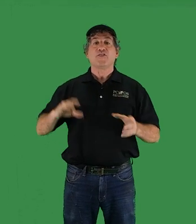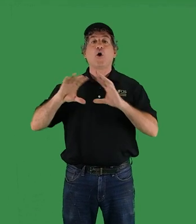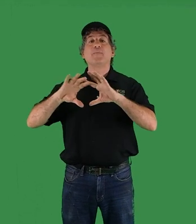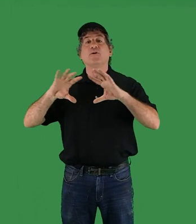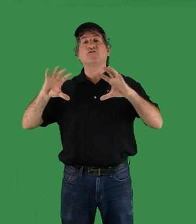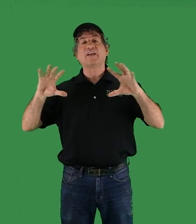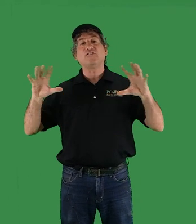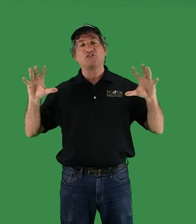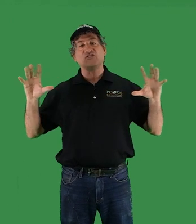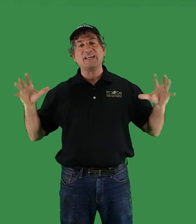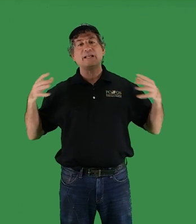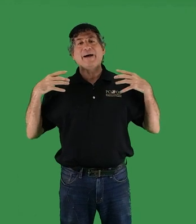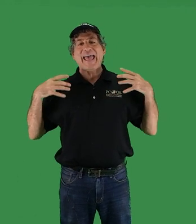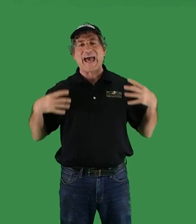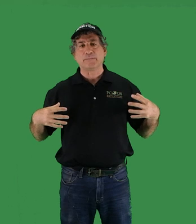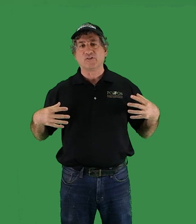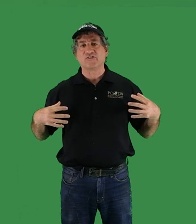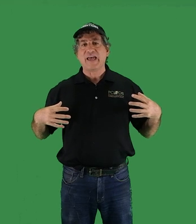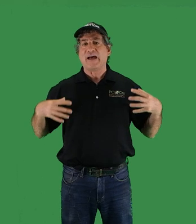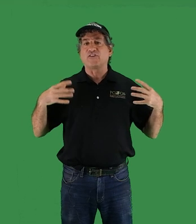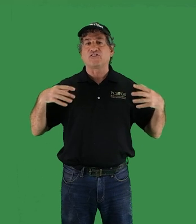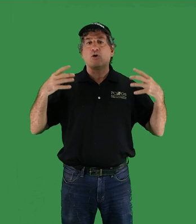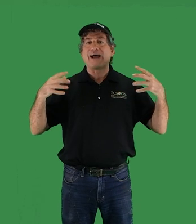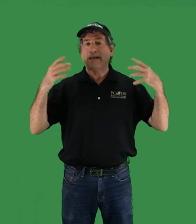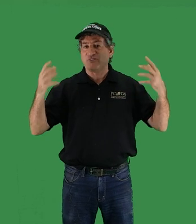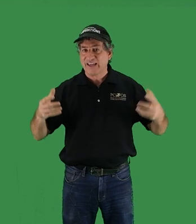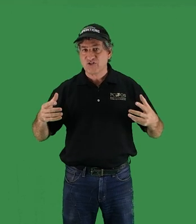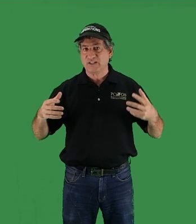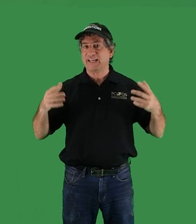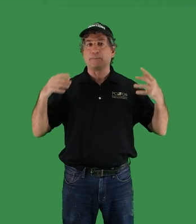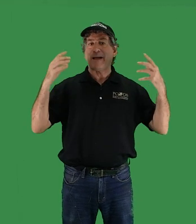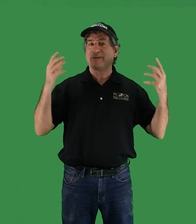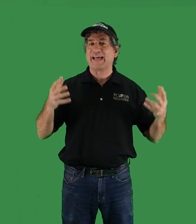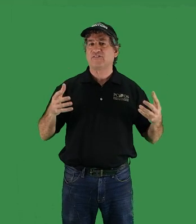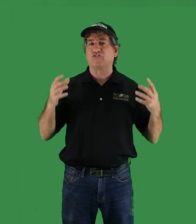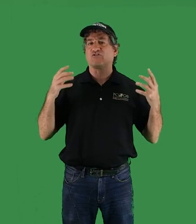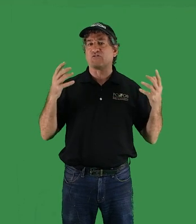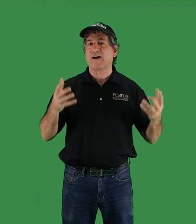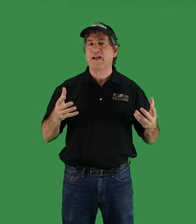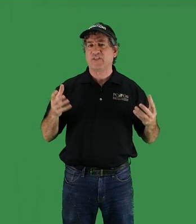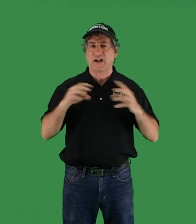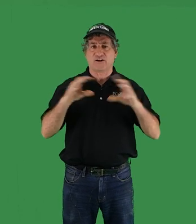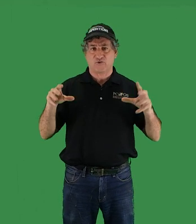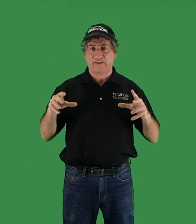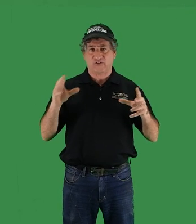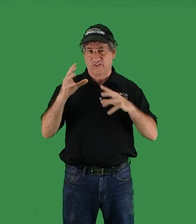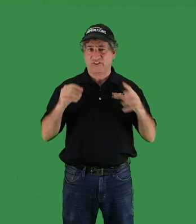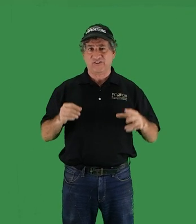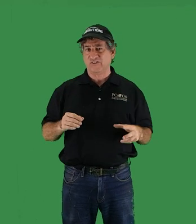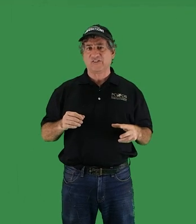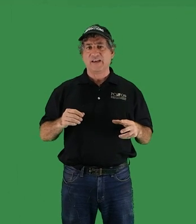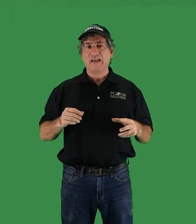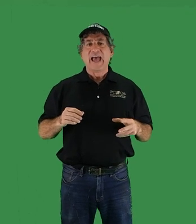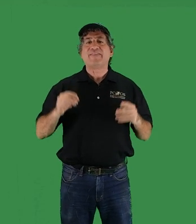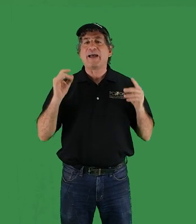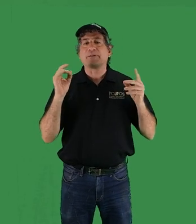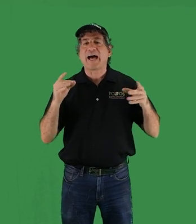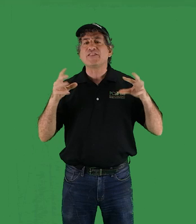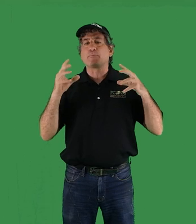the homeostasis needed by animals and the slow adaptation needed by plants to survive the contrasts of the seasons. And they applied the